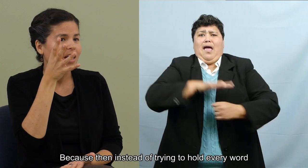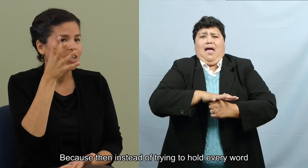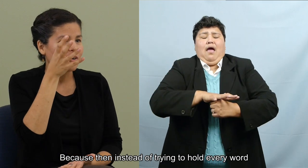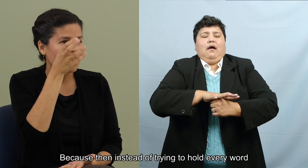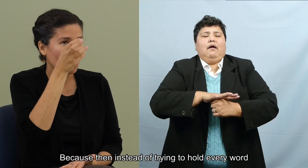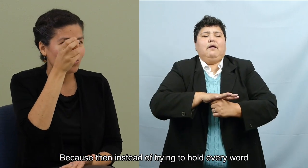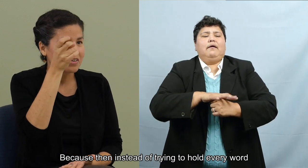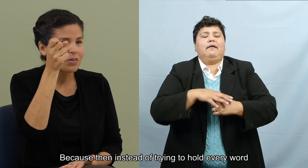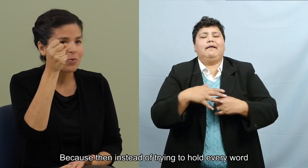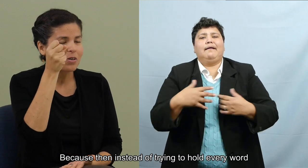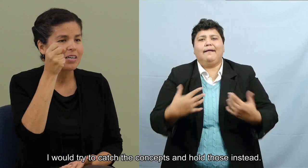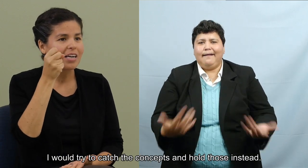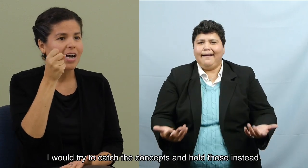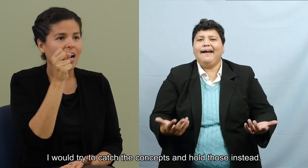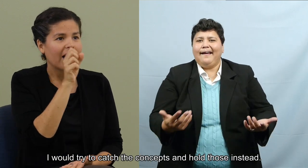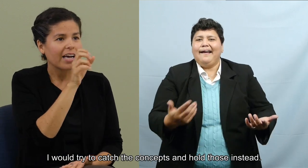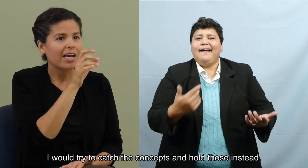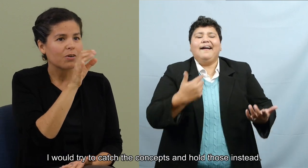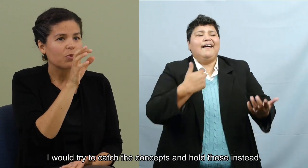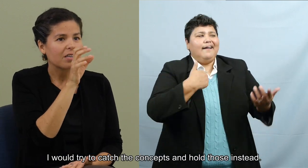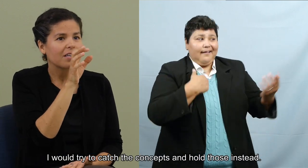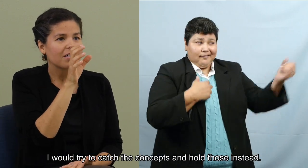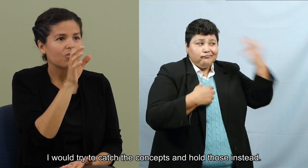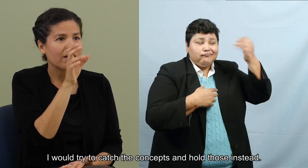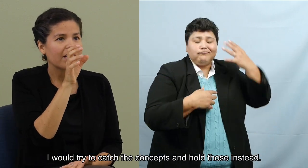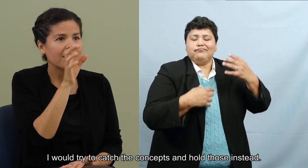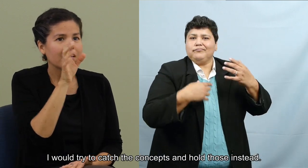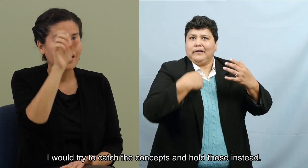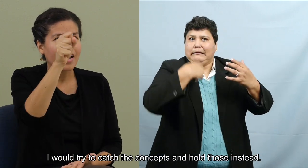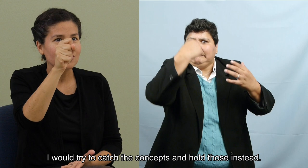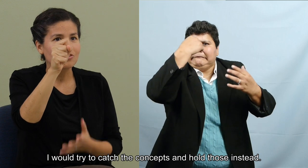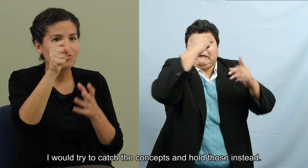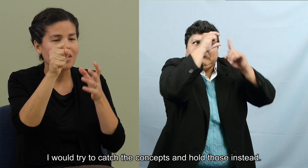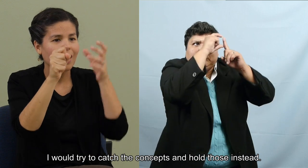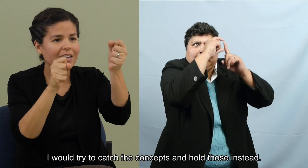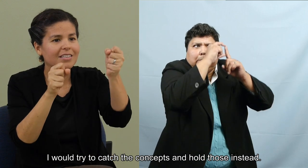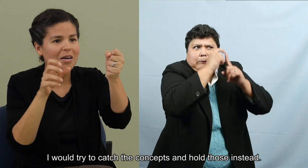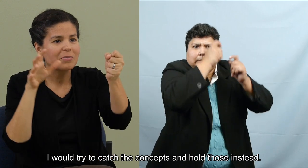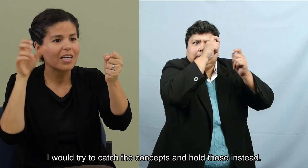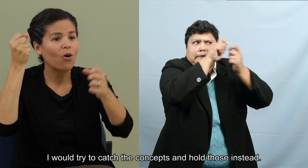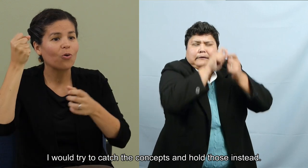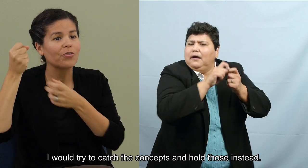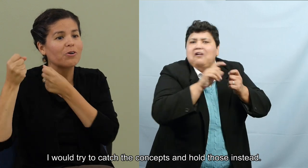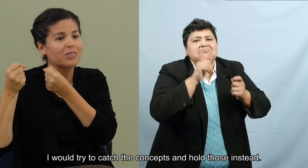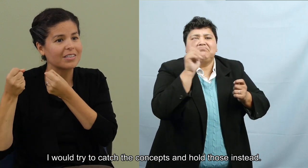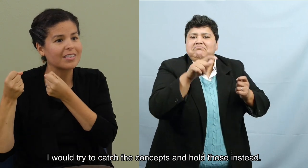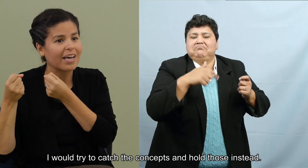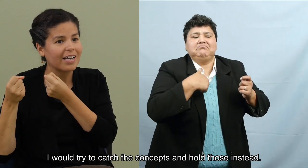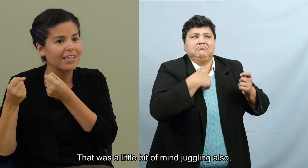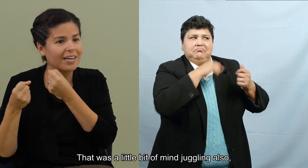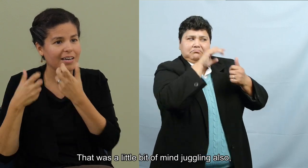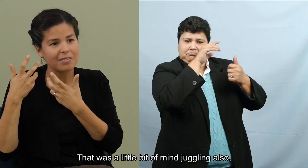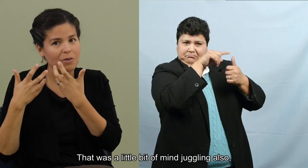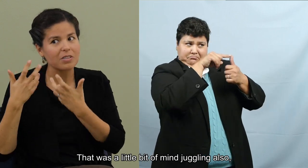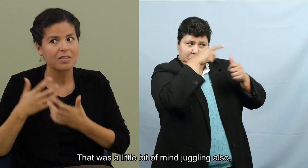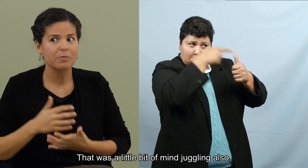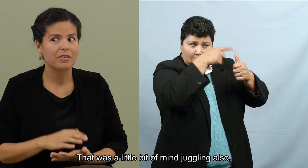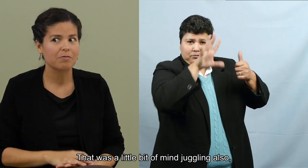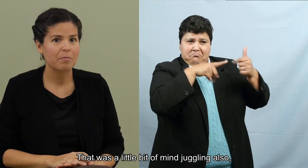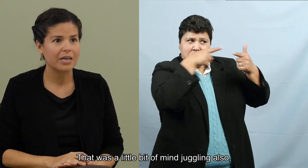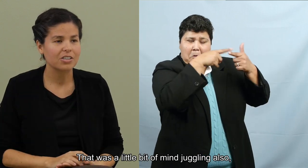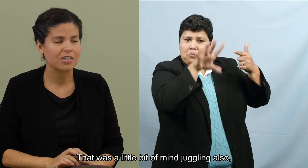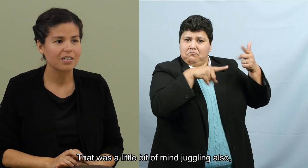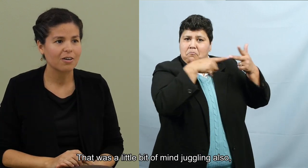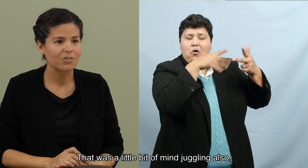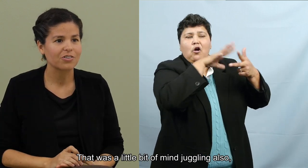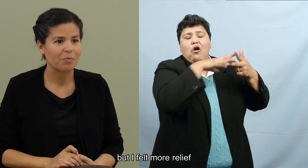instead of trying to hold every word, I kind of would try to catch the concepts and hold those instead. And that was a little